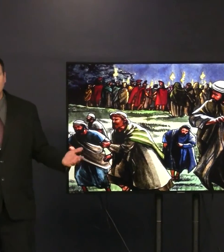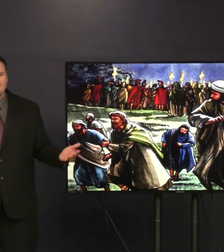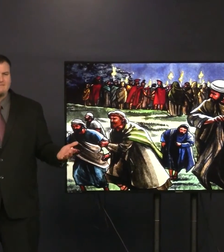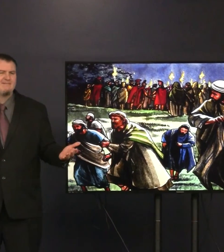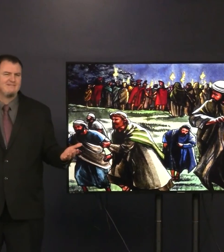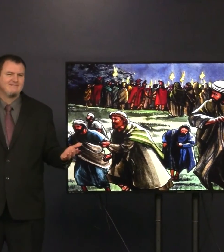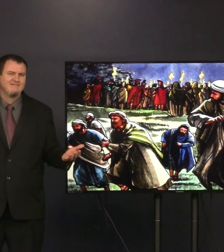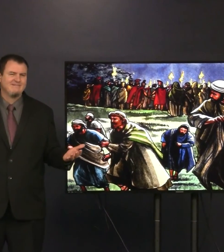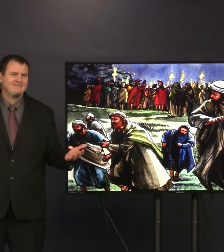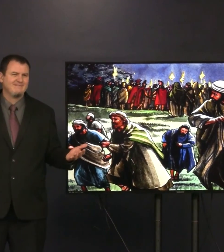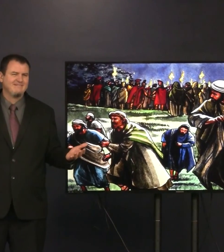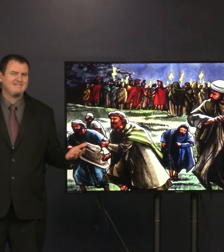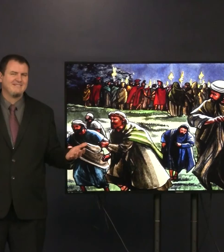So where do you see yourself?